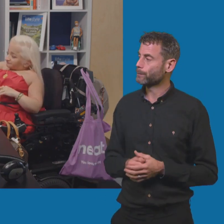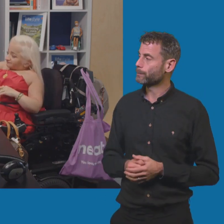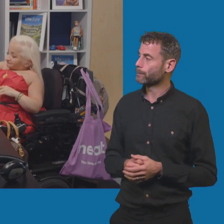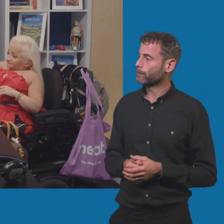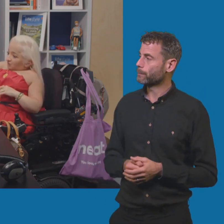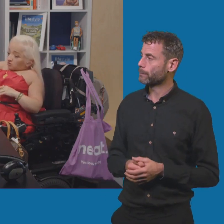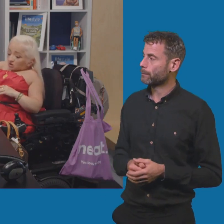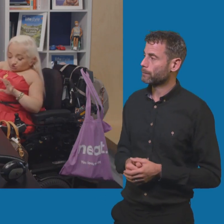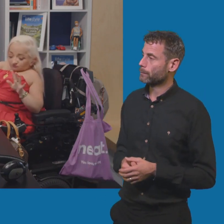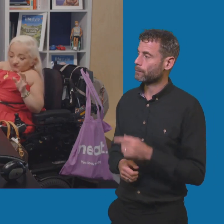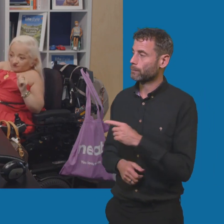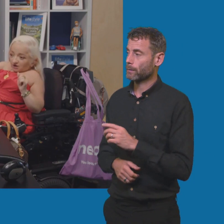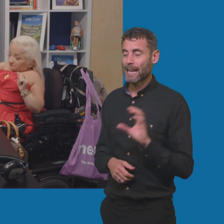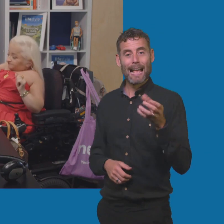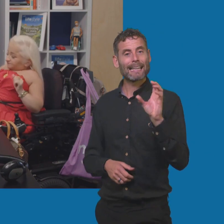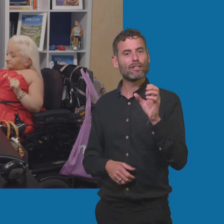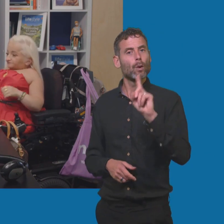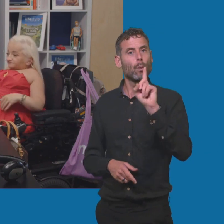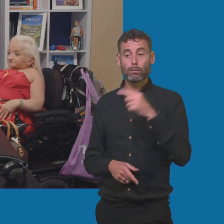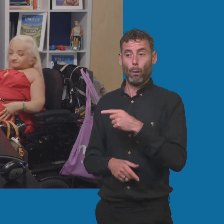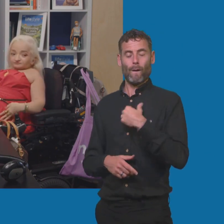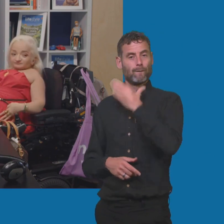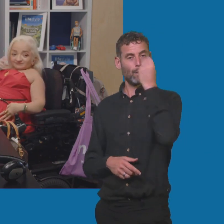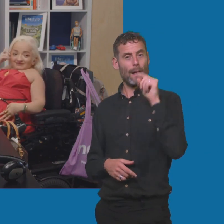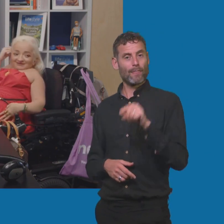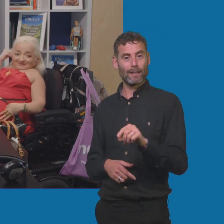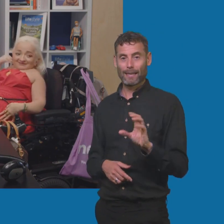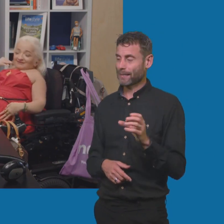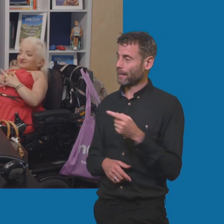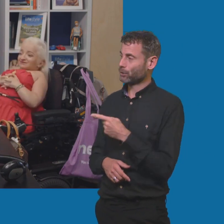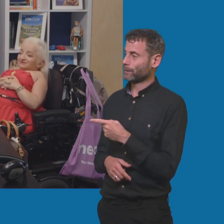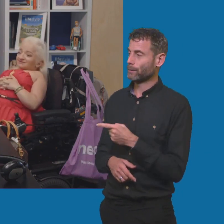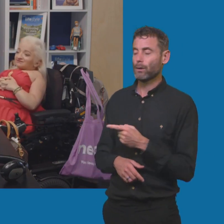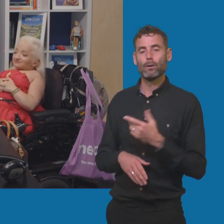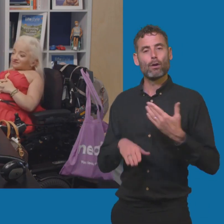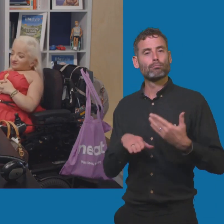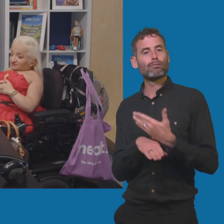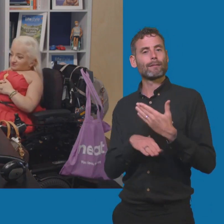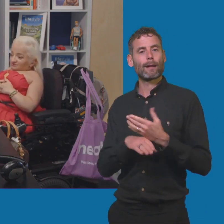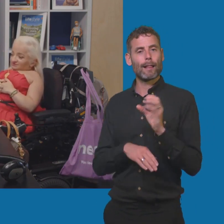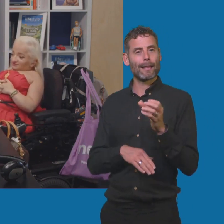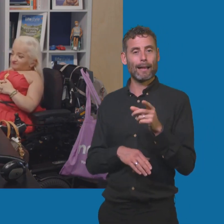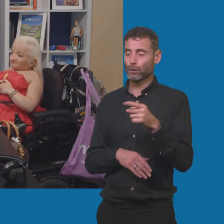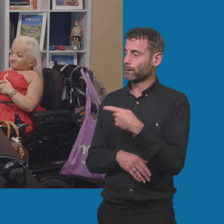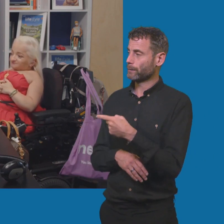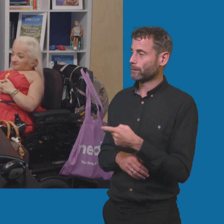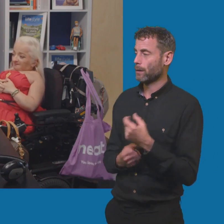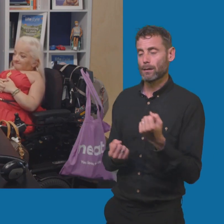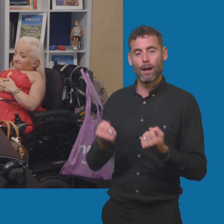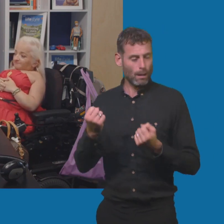gadget have we got time for a quick gadget? Gadget. Gadget. Quick gadget. It's practical today. So we've all been there you sit in the car you change wallet phone falls